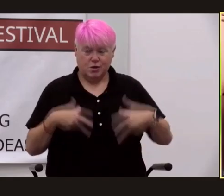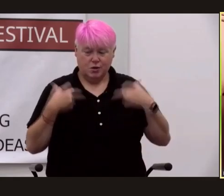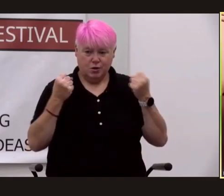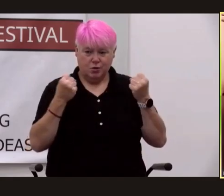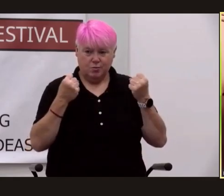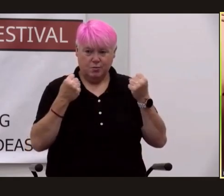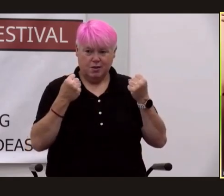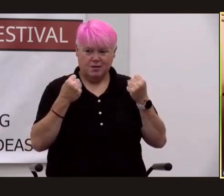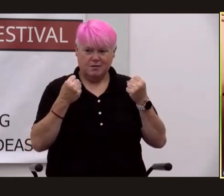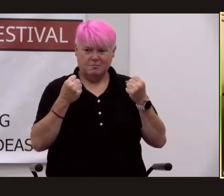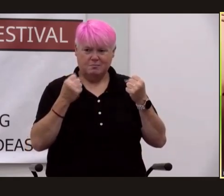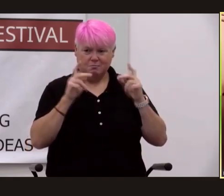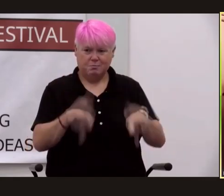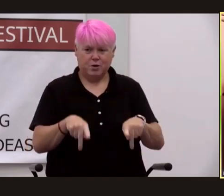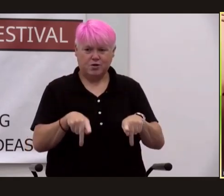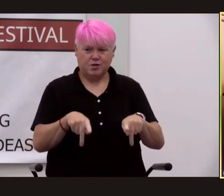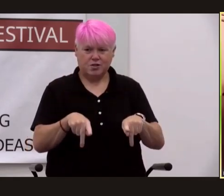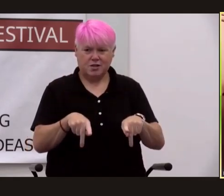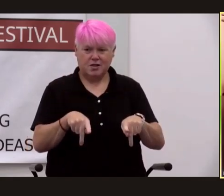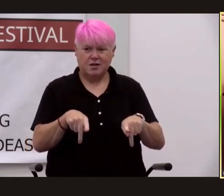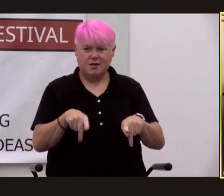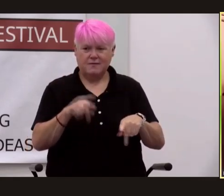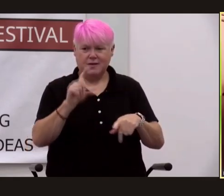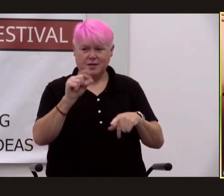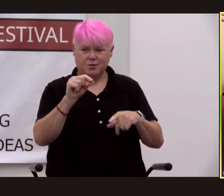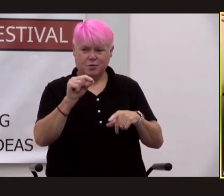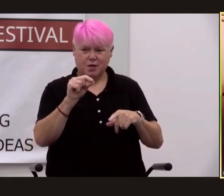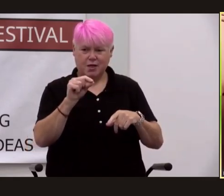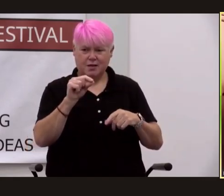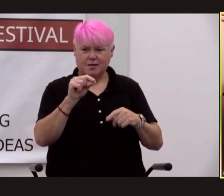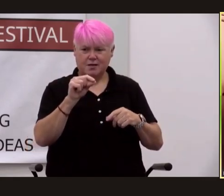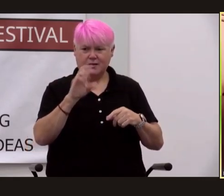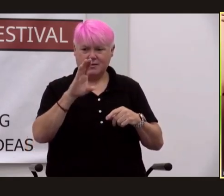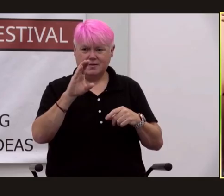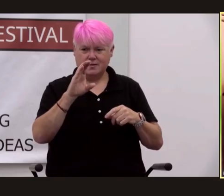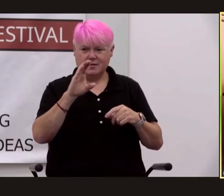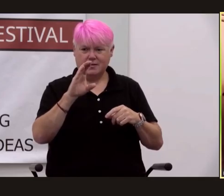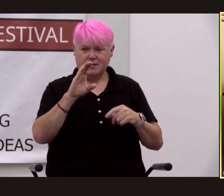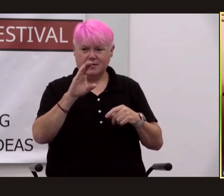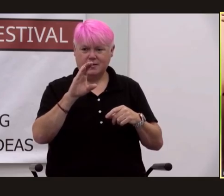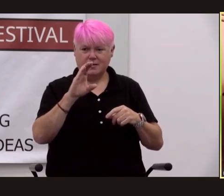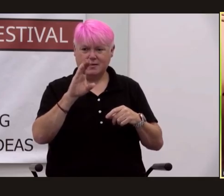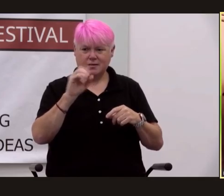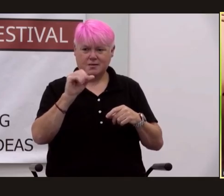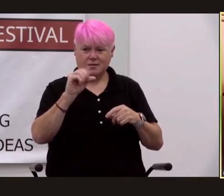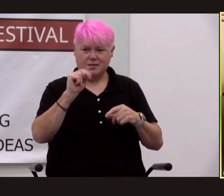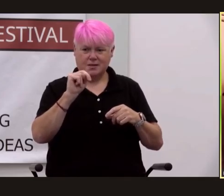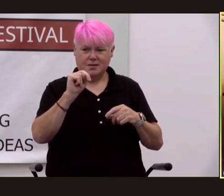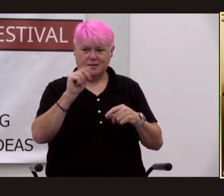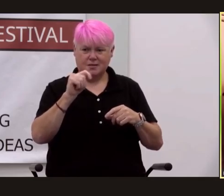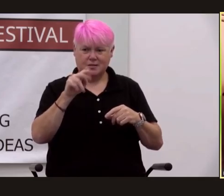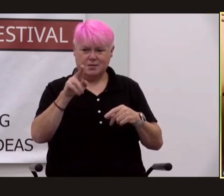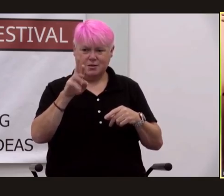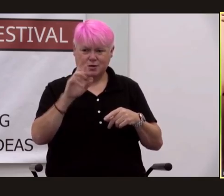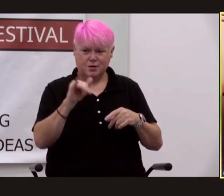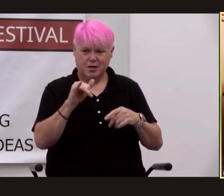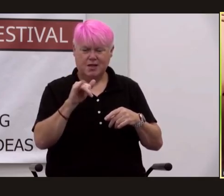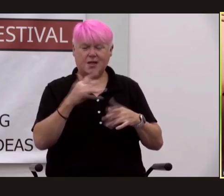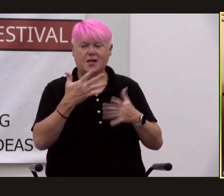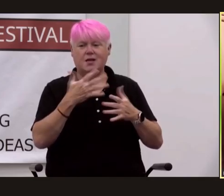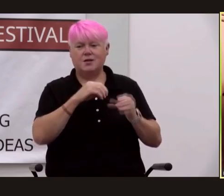possibly the worst human being of all time adolf hitler the germans the nazis the